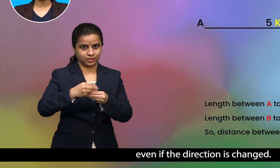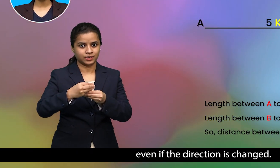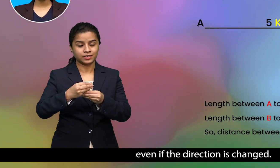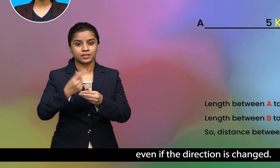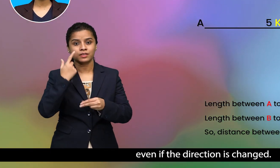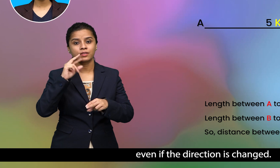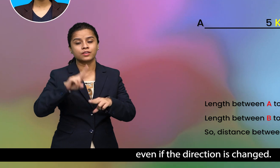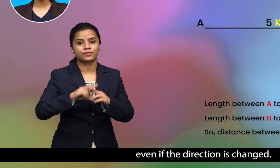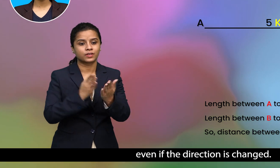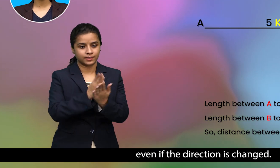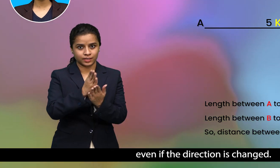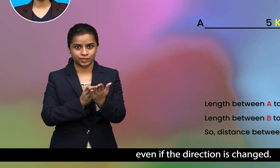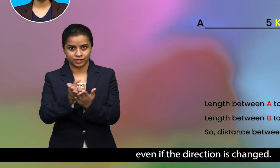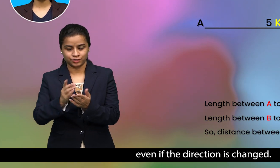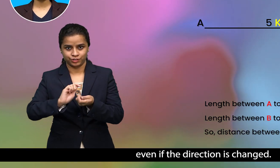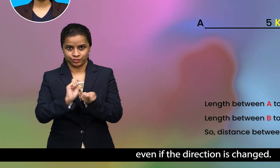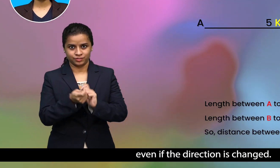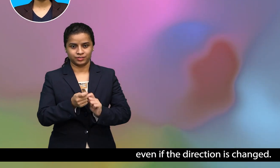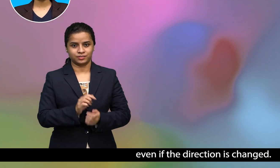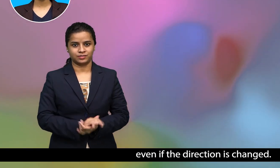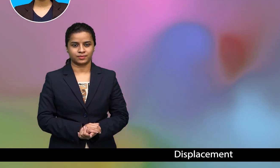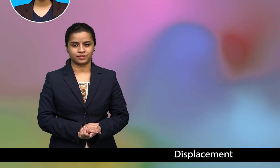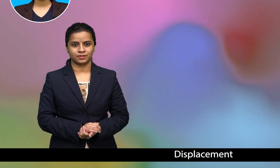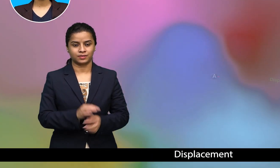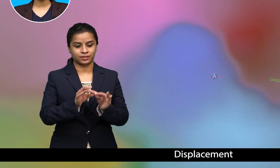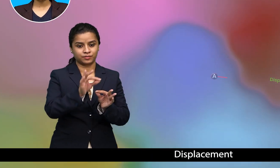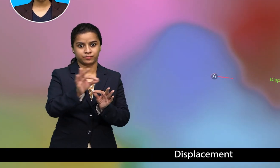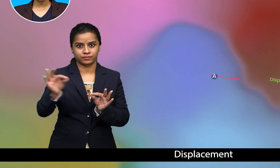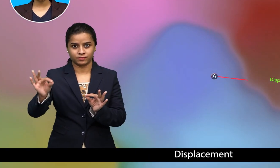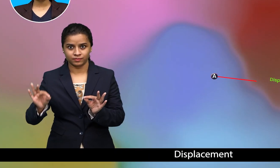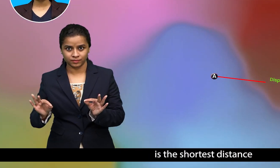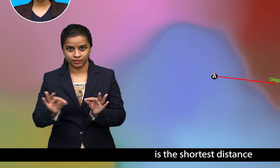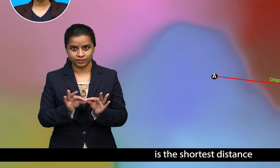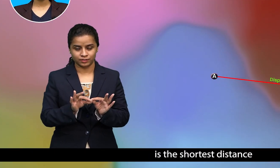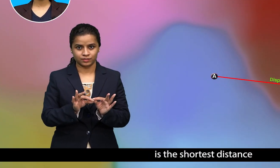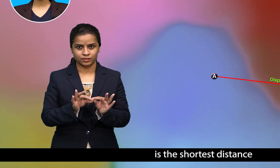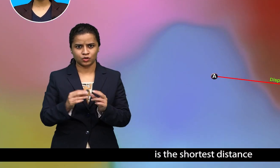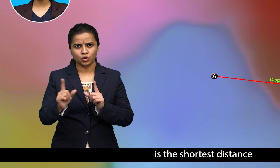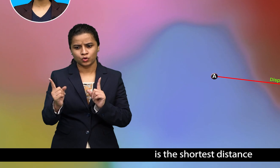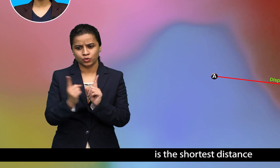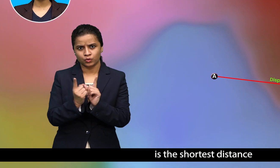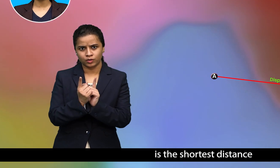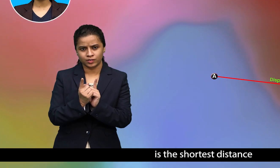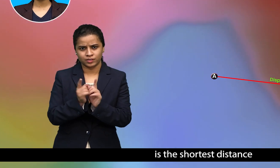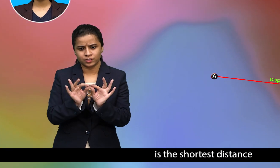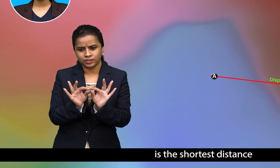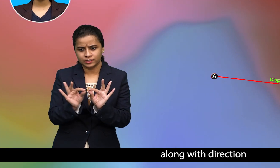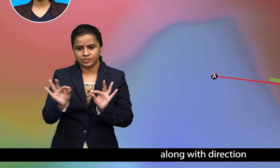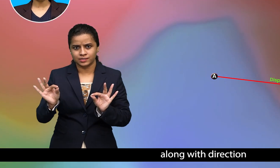if the direction is changed displacement is the shortest distance along